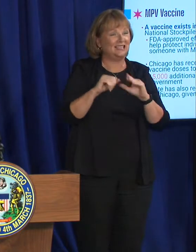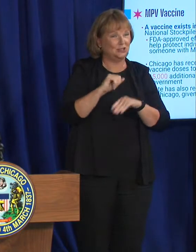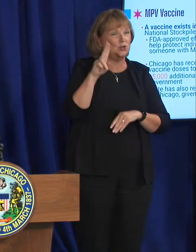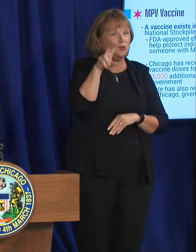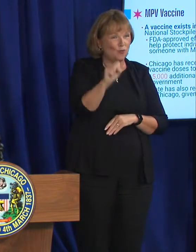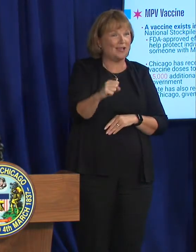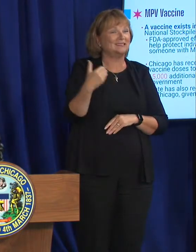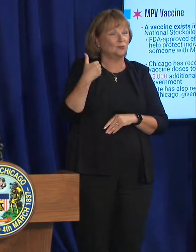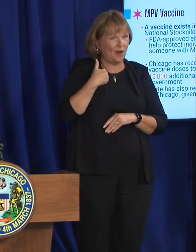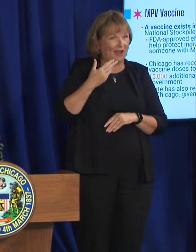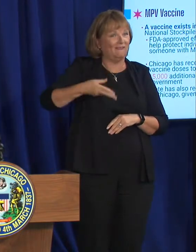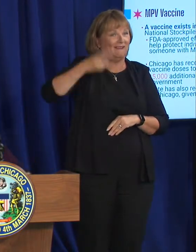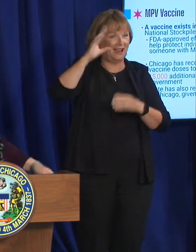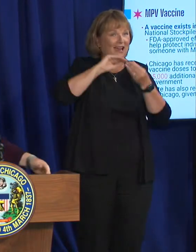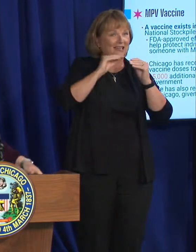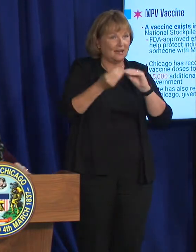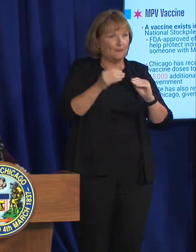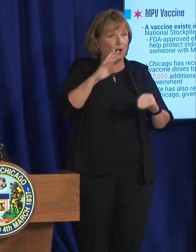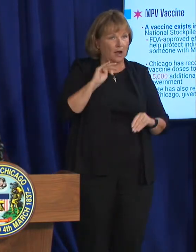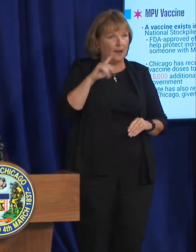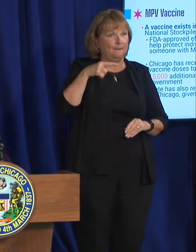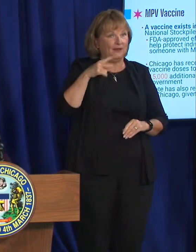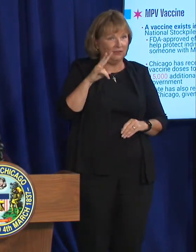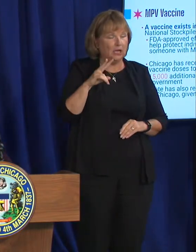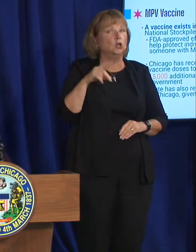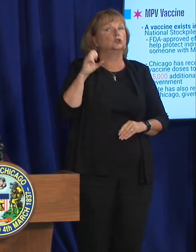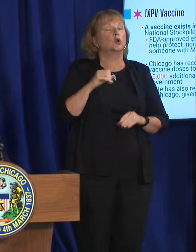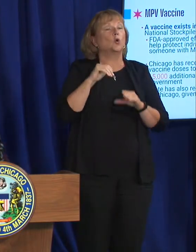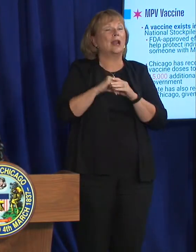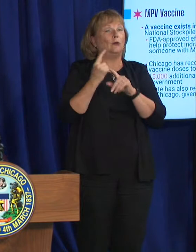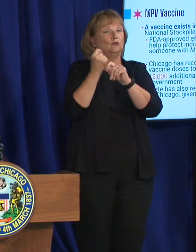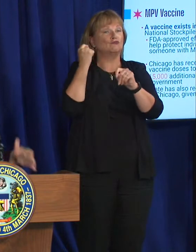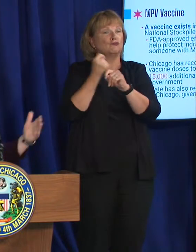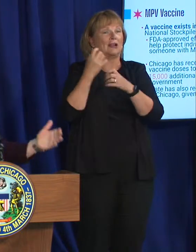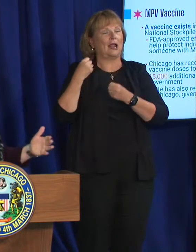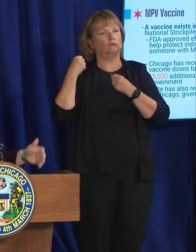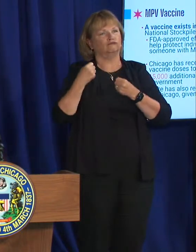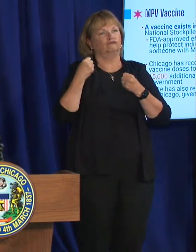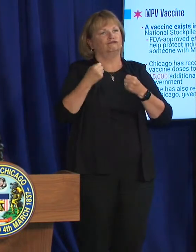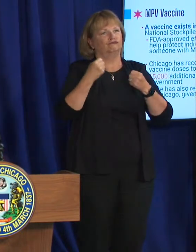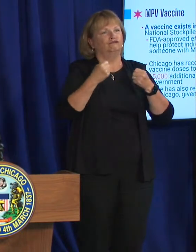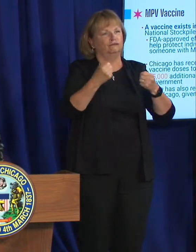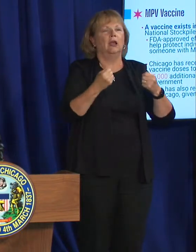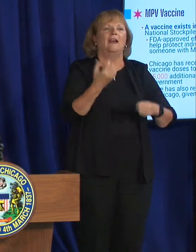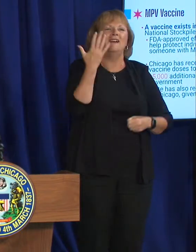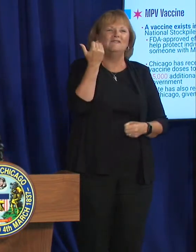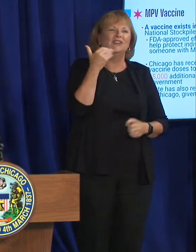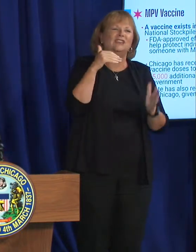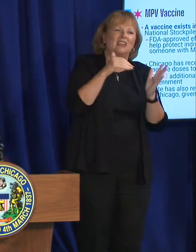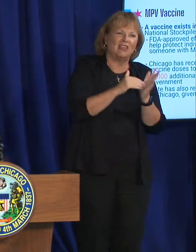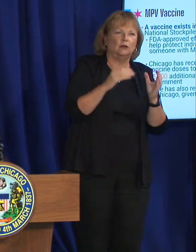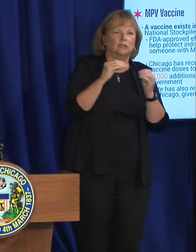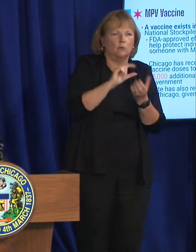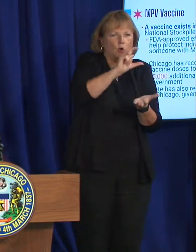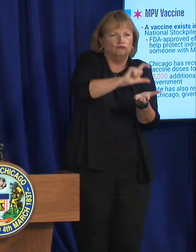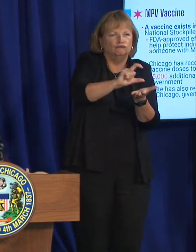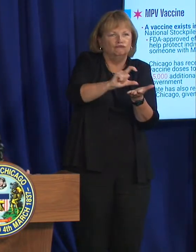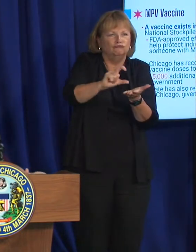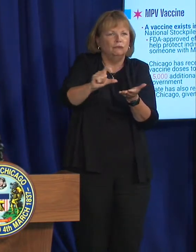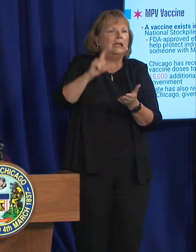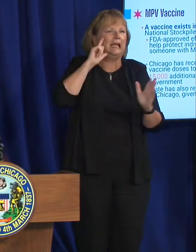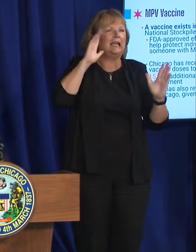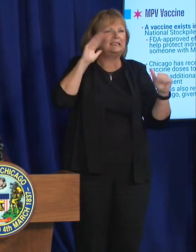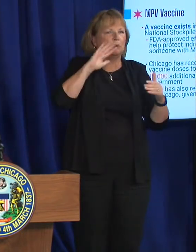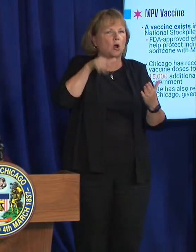And so we are they are on the road now 15,000 additional doses, which we expect as soon as tomorrow. And then I